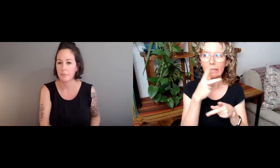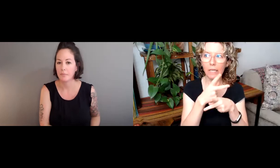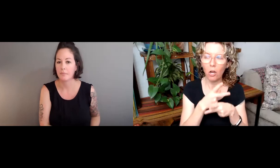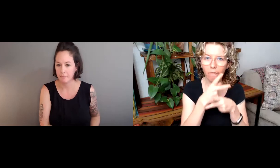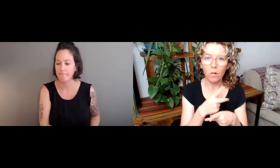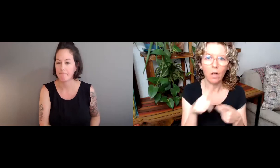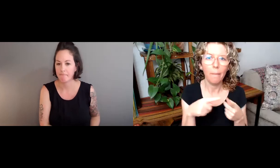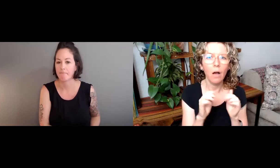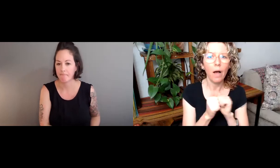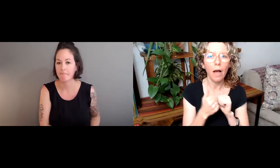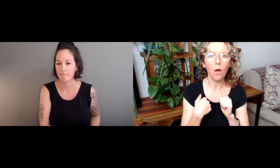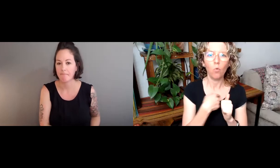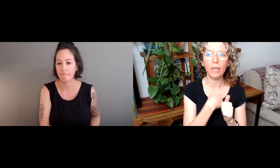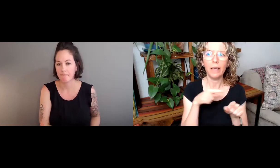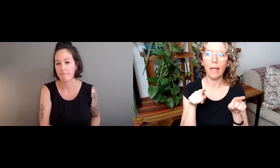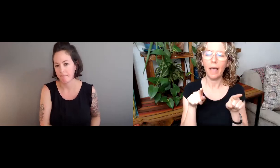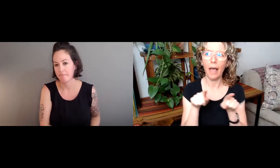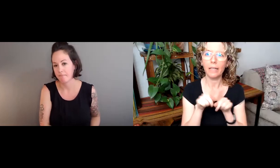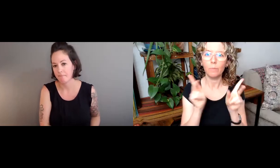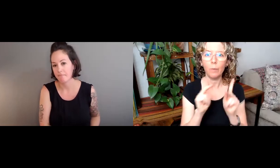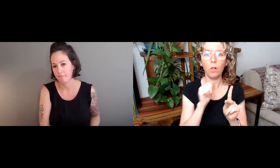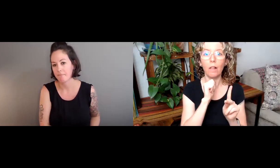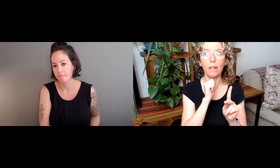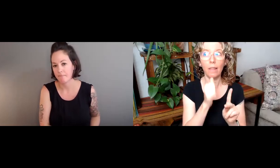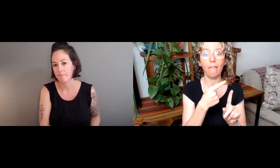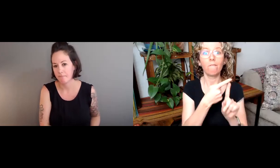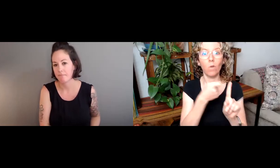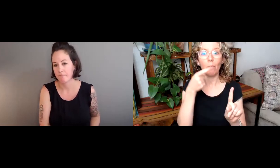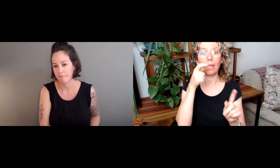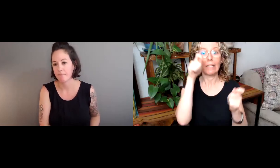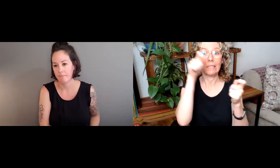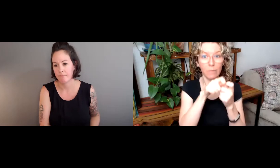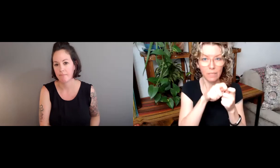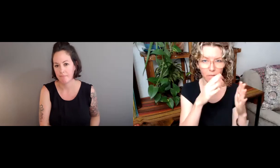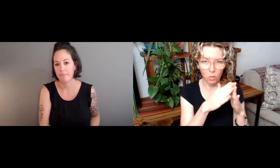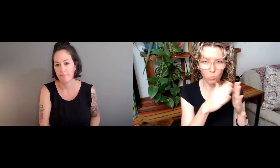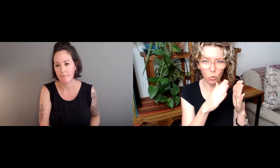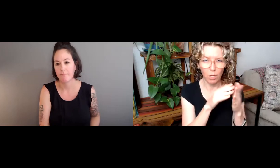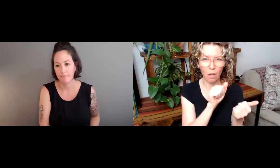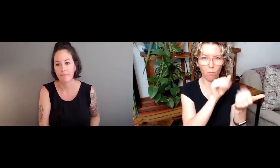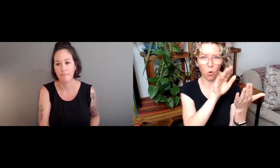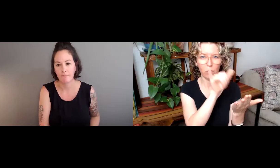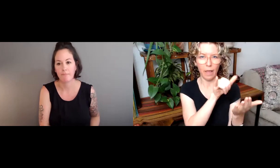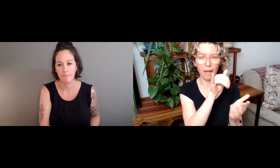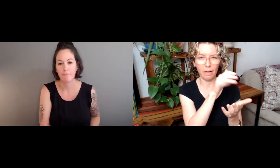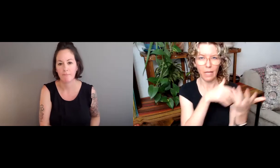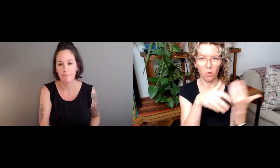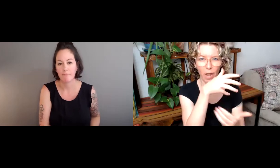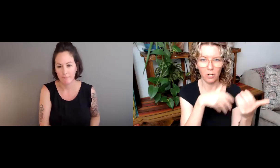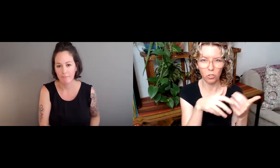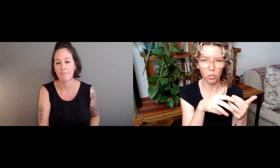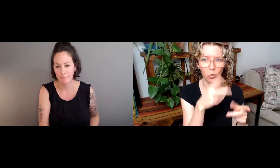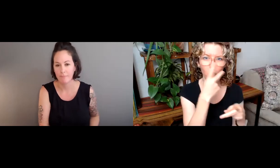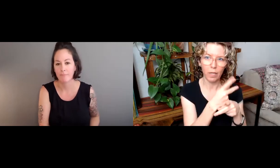But with linguistic minorities, we need to be much more careful that people who are not from those